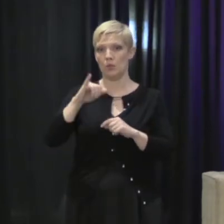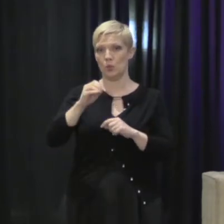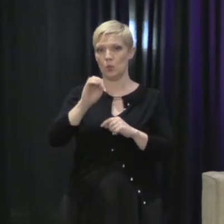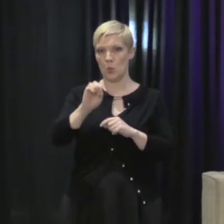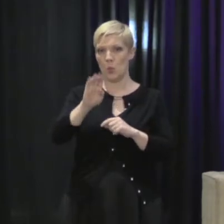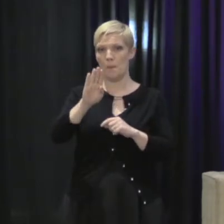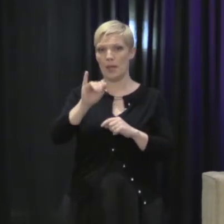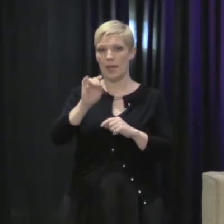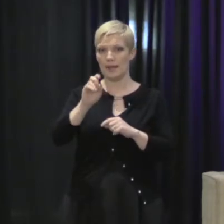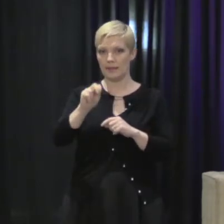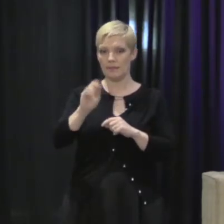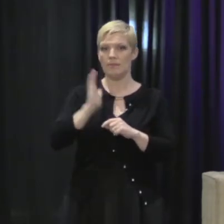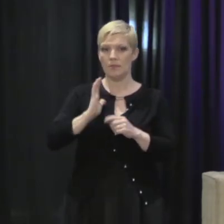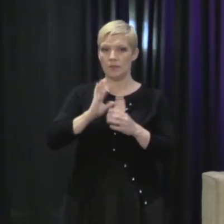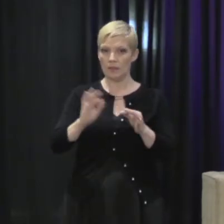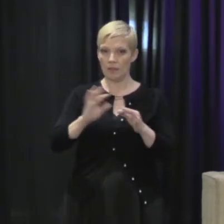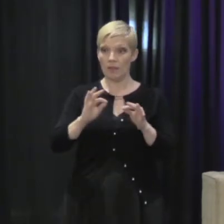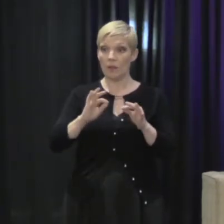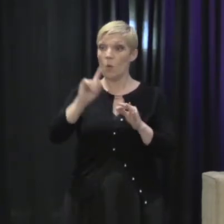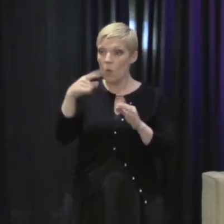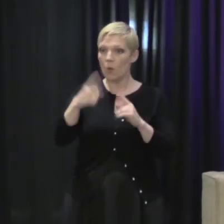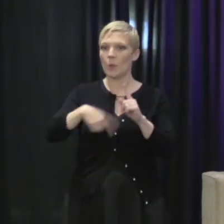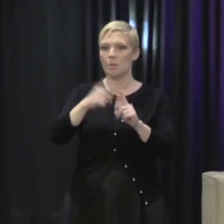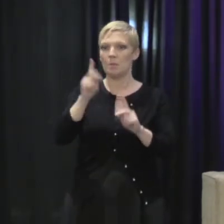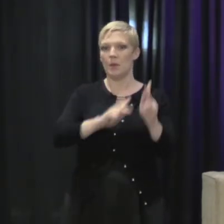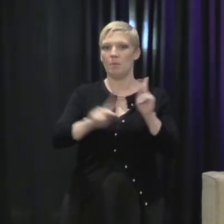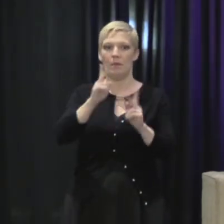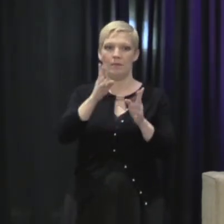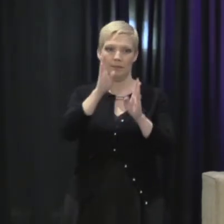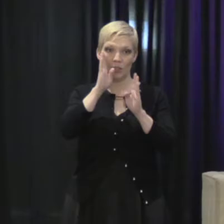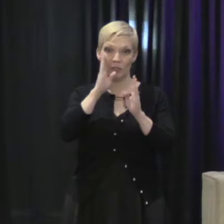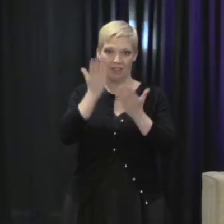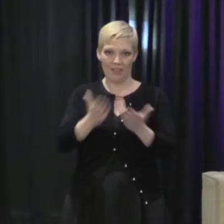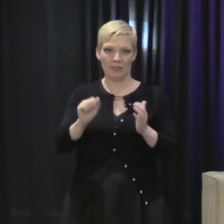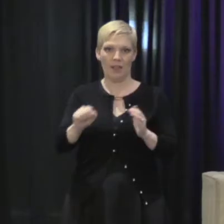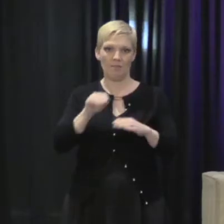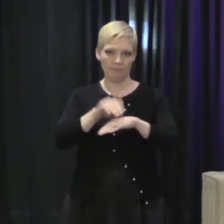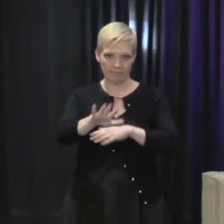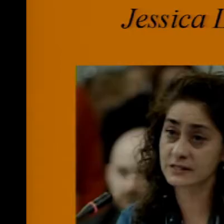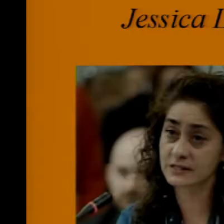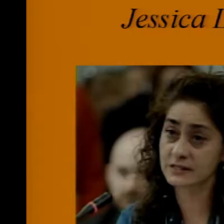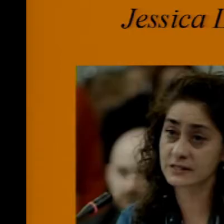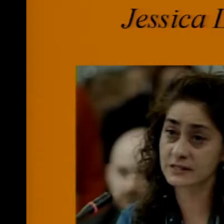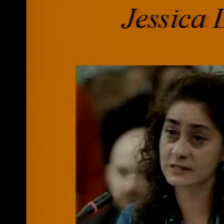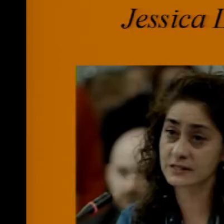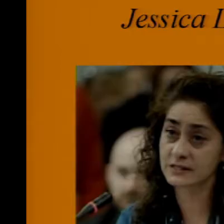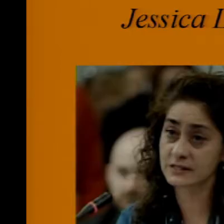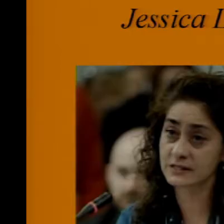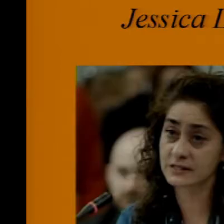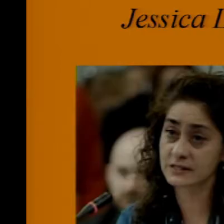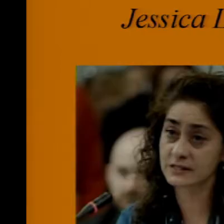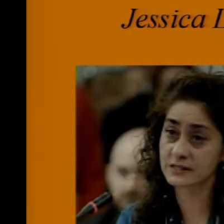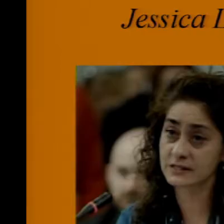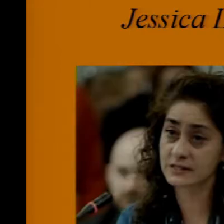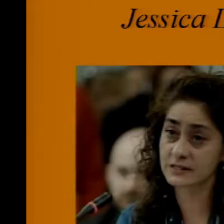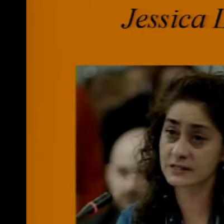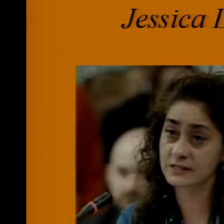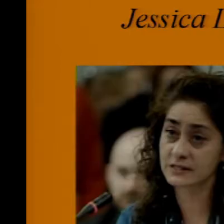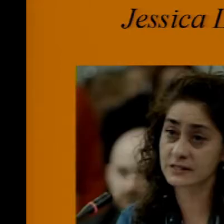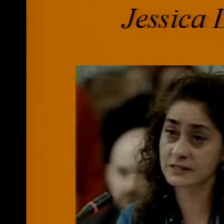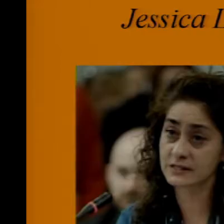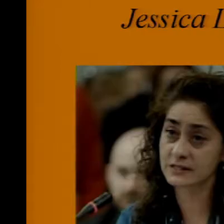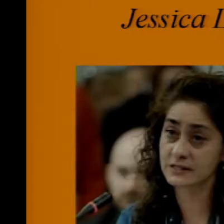powerful people pay attention, can things change. I want to tell you a story about my client, Jessica